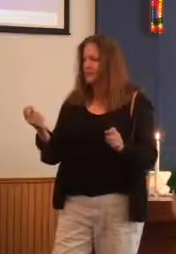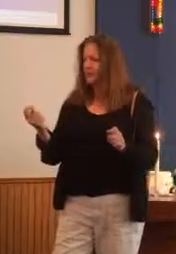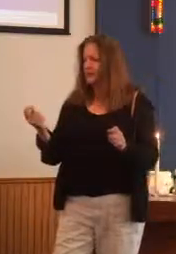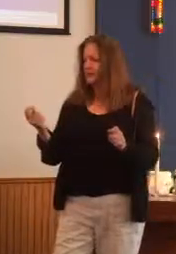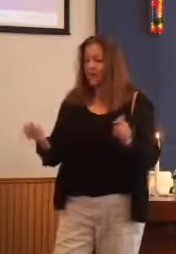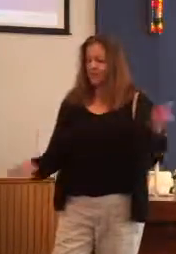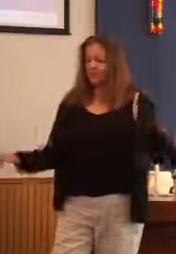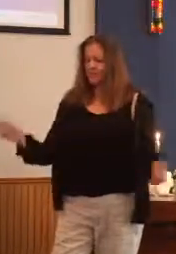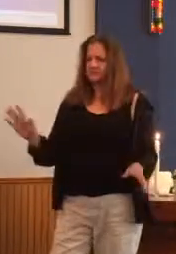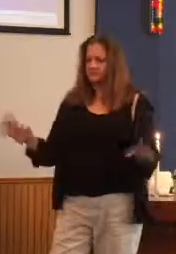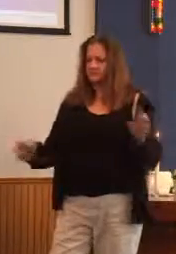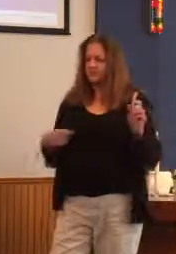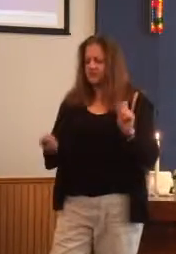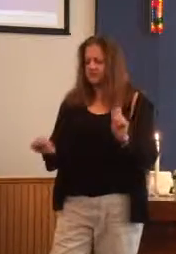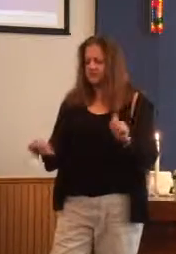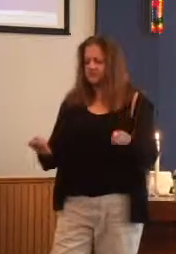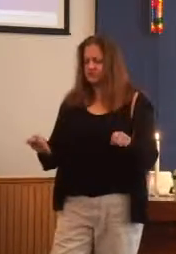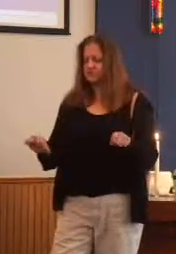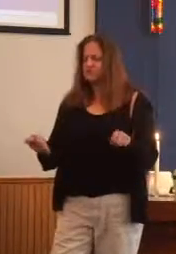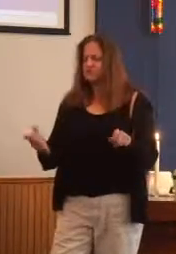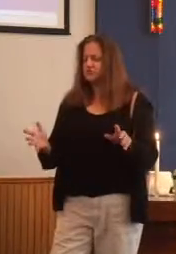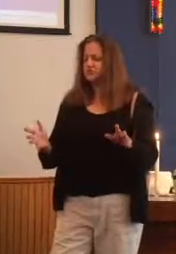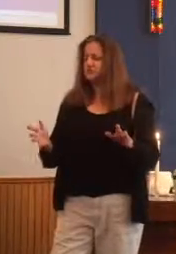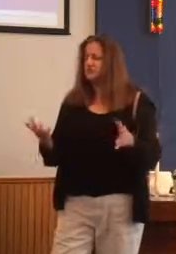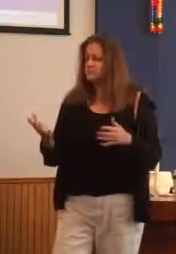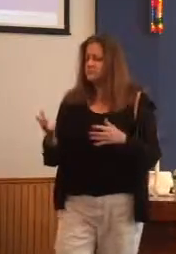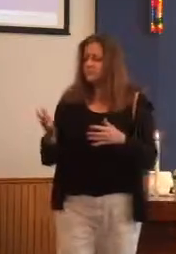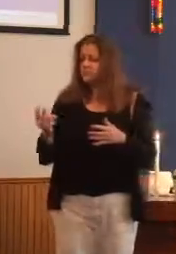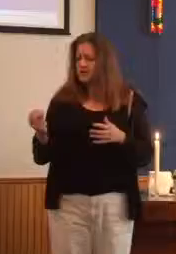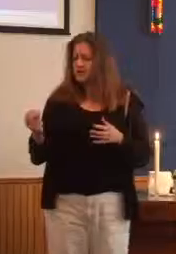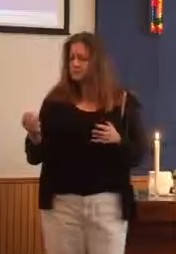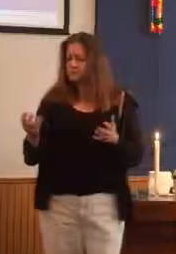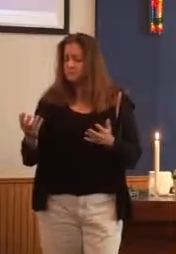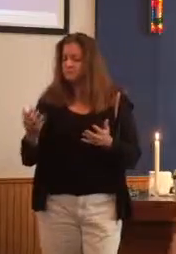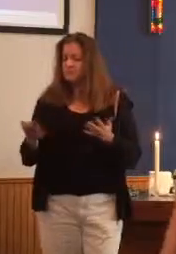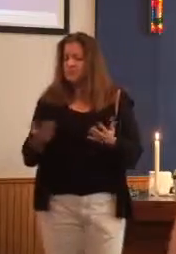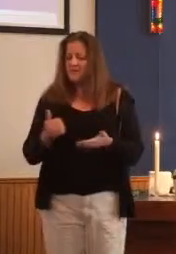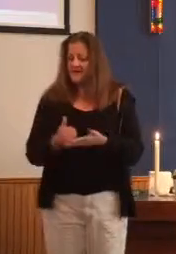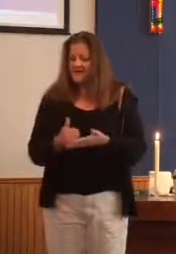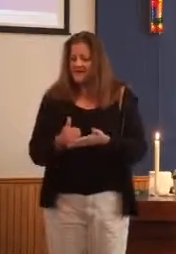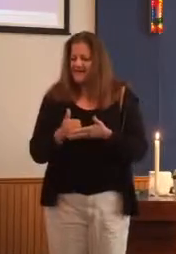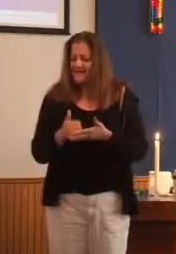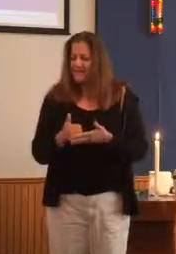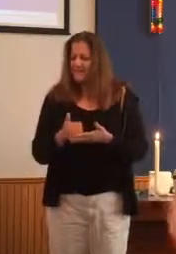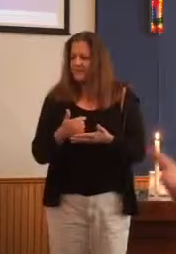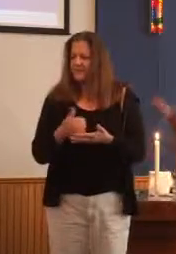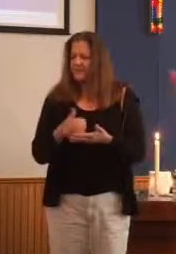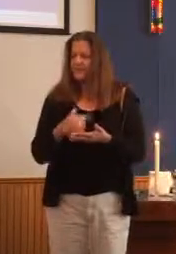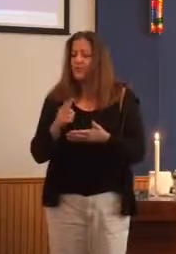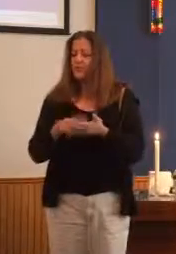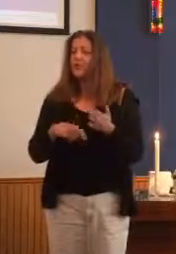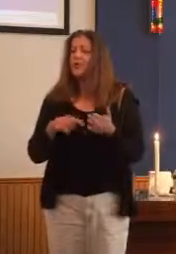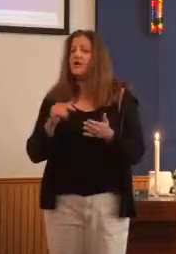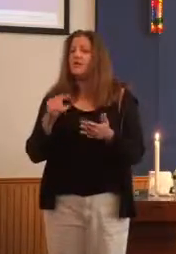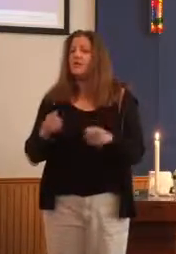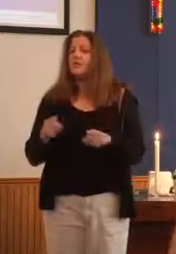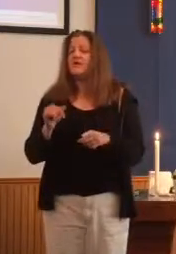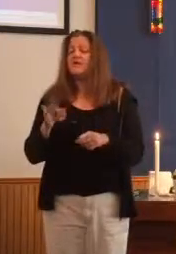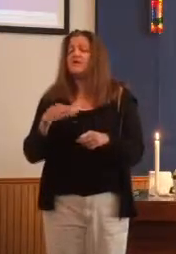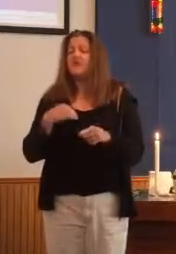and then, you know, it may be helpful in case we live another